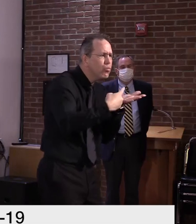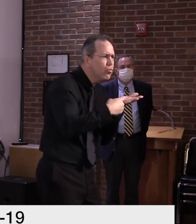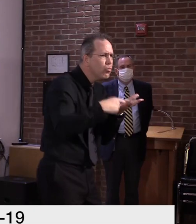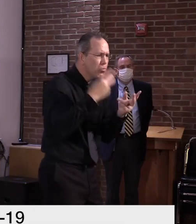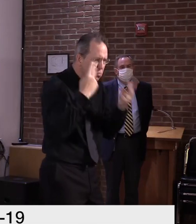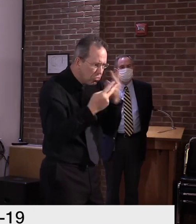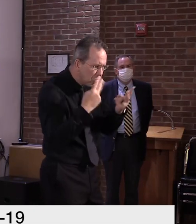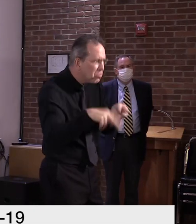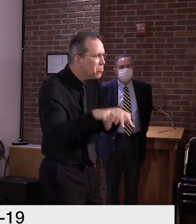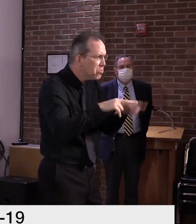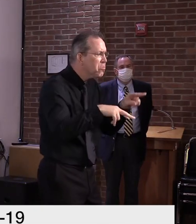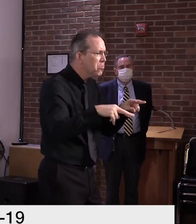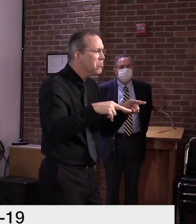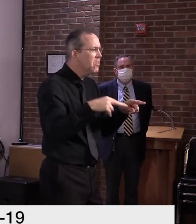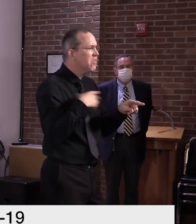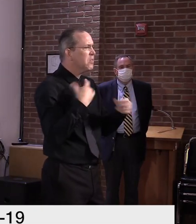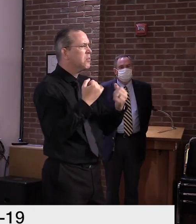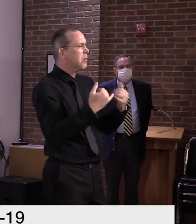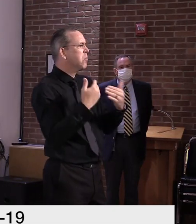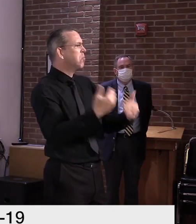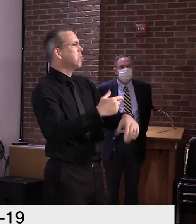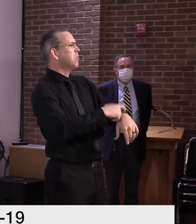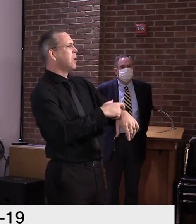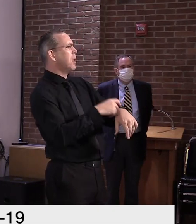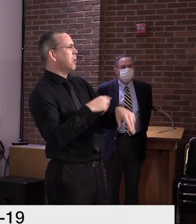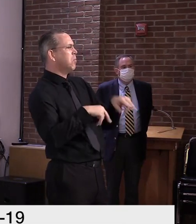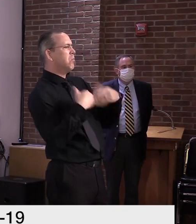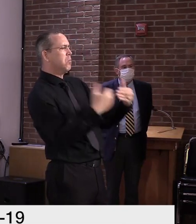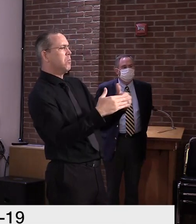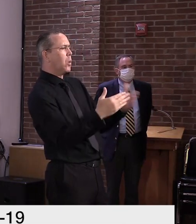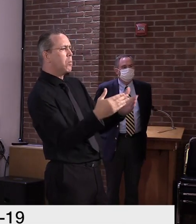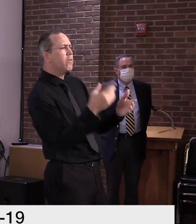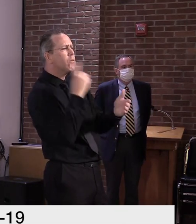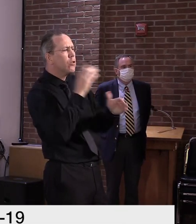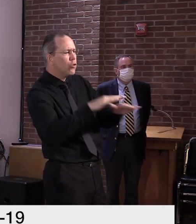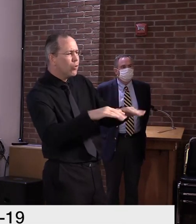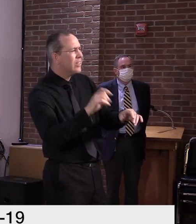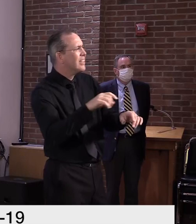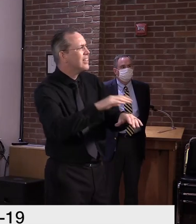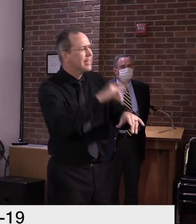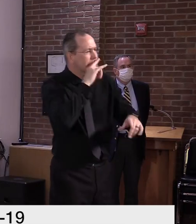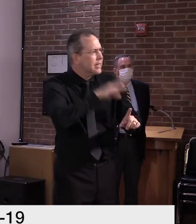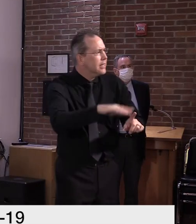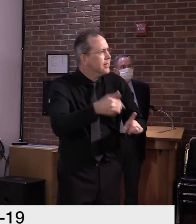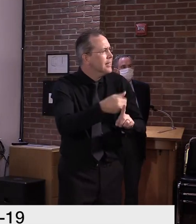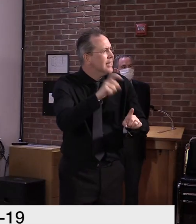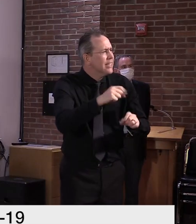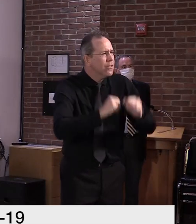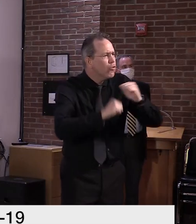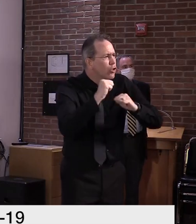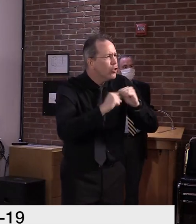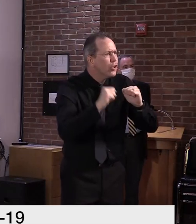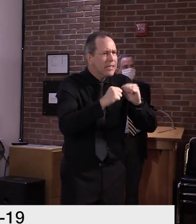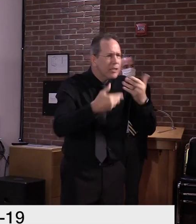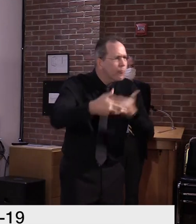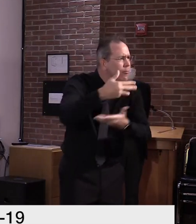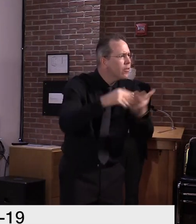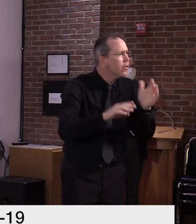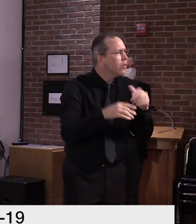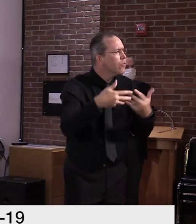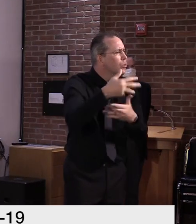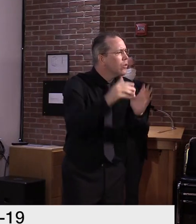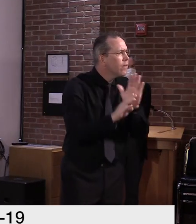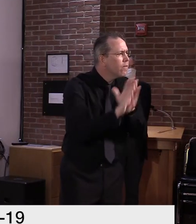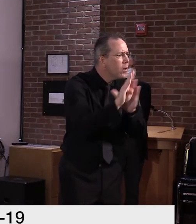our schools. Kids need the structure, the relationships with their peers, their teachers,